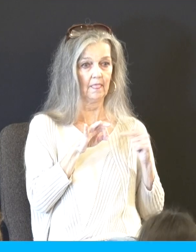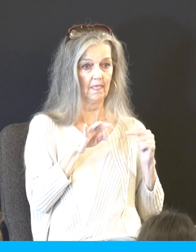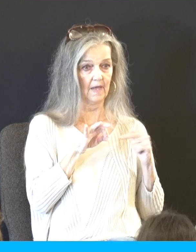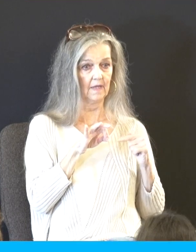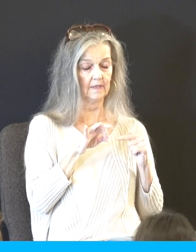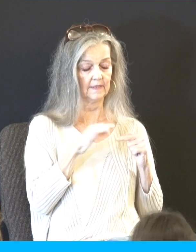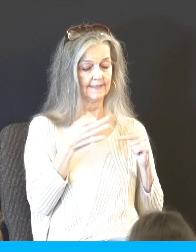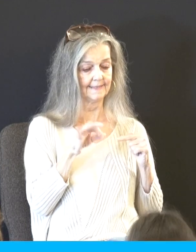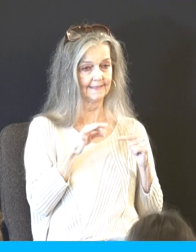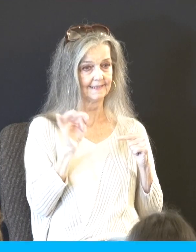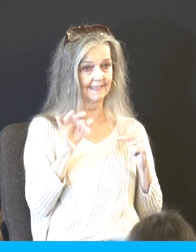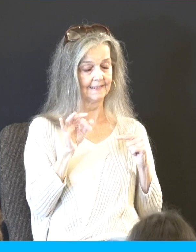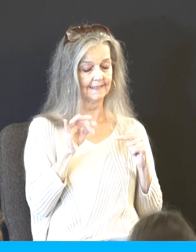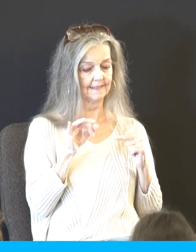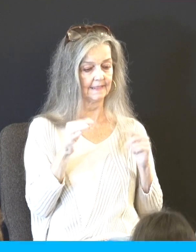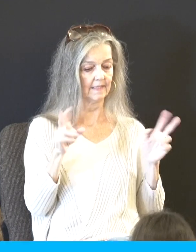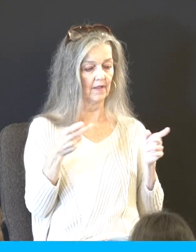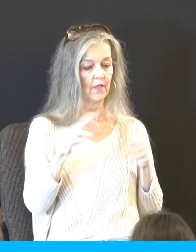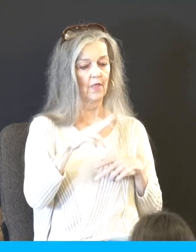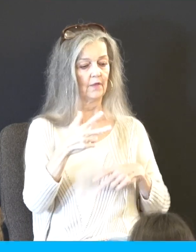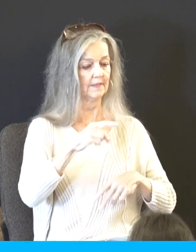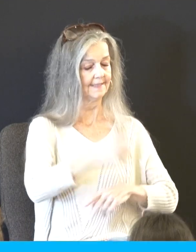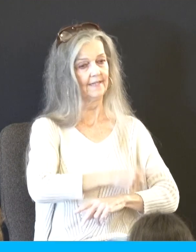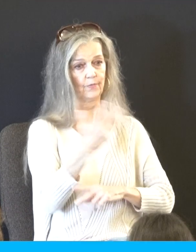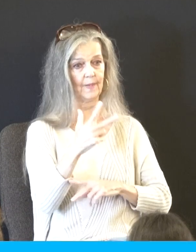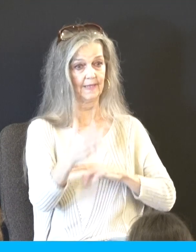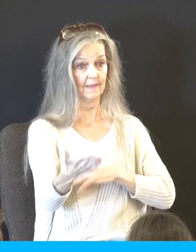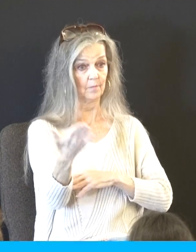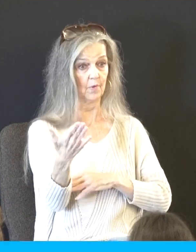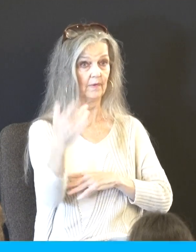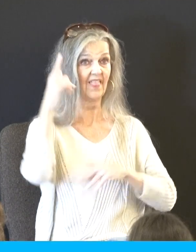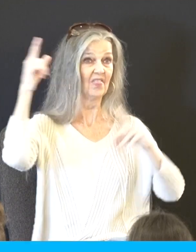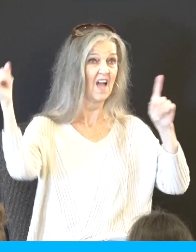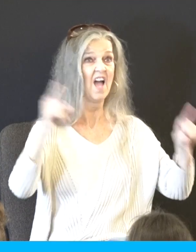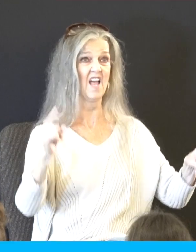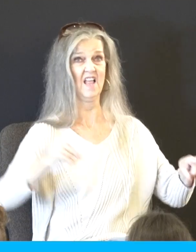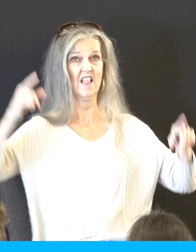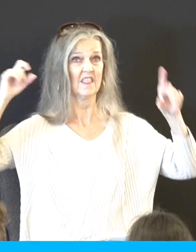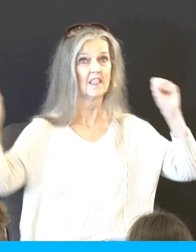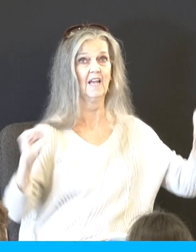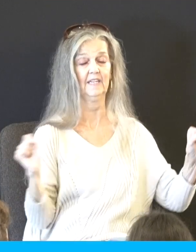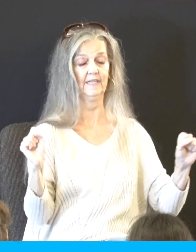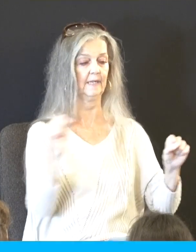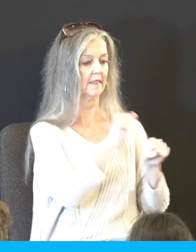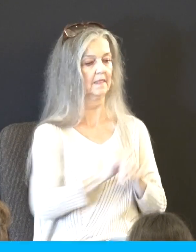came to pass, verse 16, on the third day in the morning, there were thunders and lightnings and a thick cloud upon the mountain, the voice of the trumpet